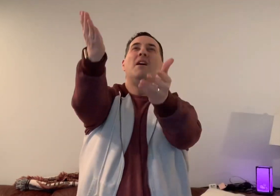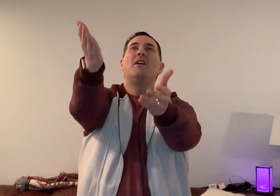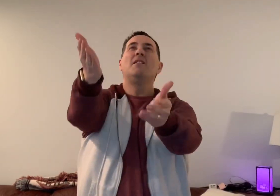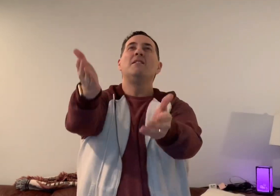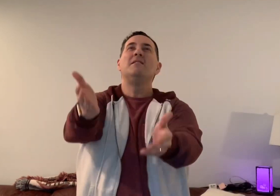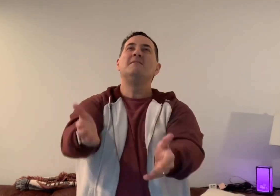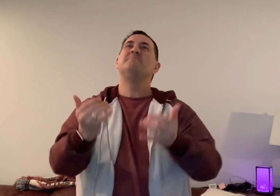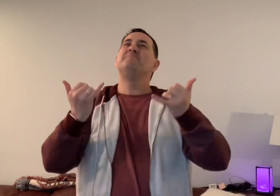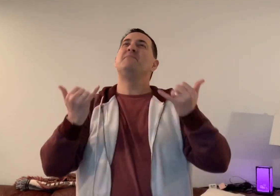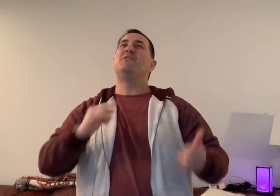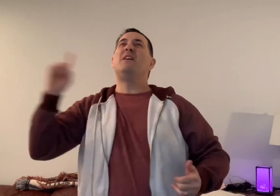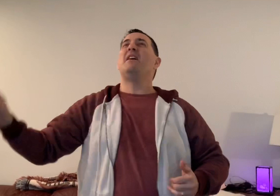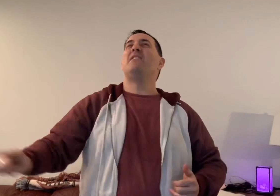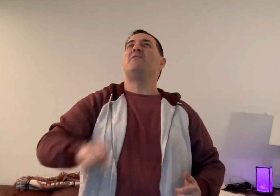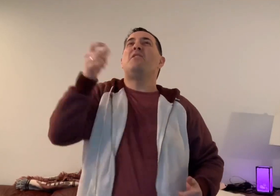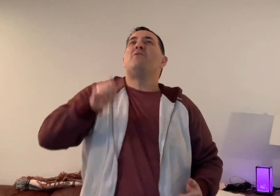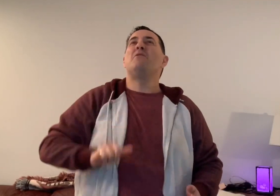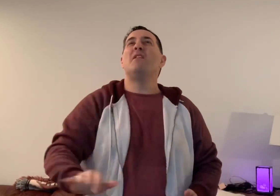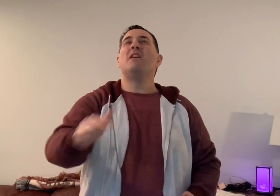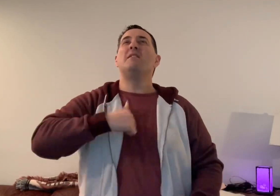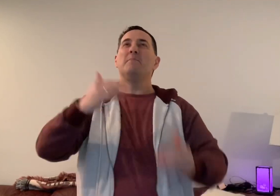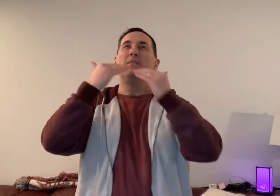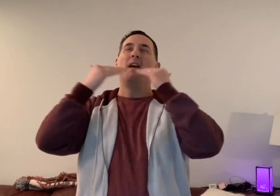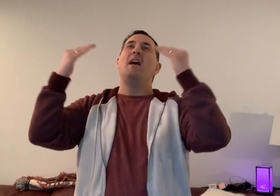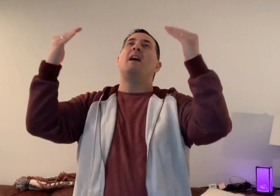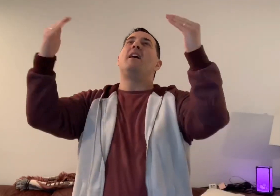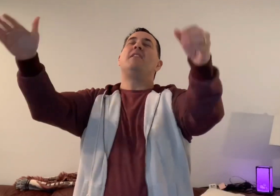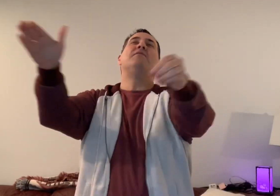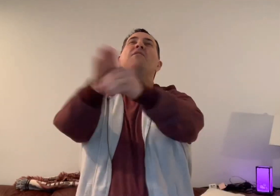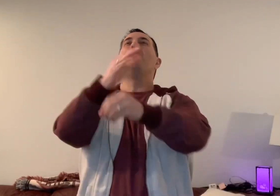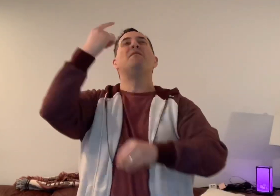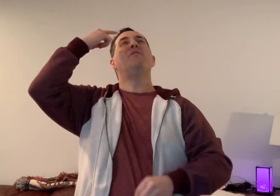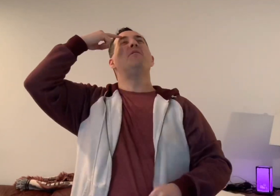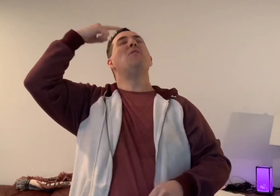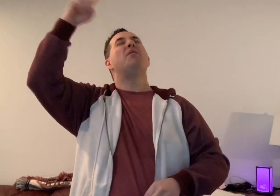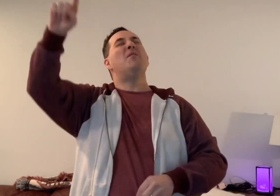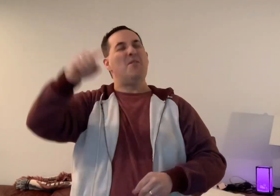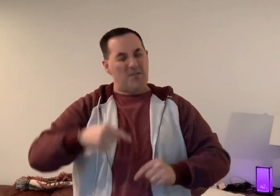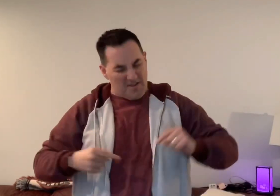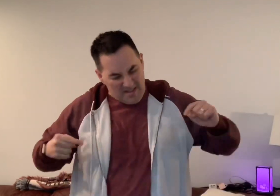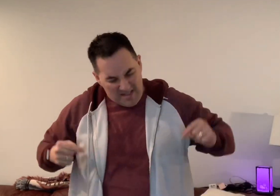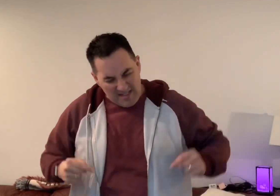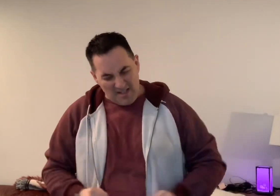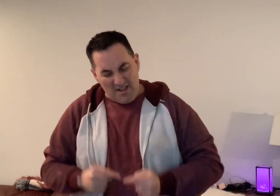So forever I am thankful for the scars